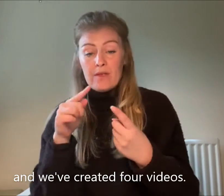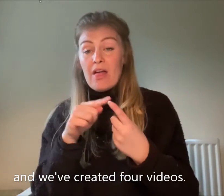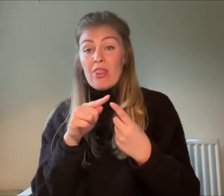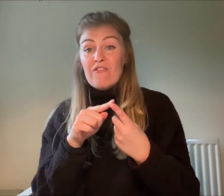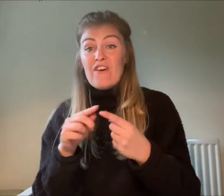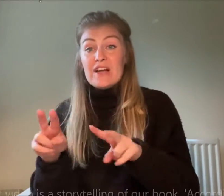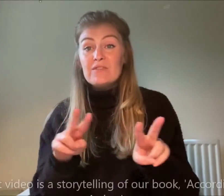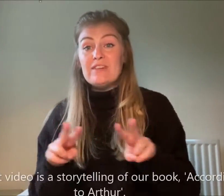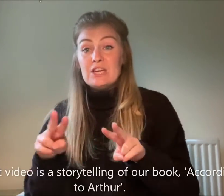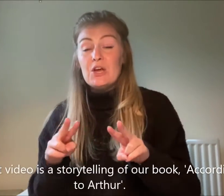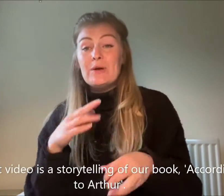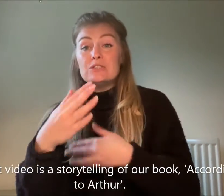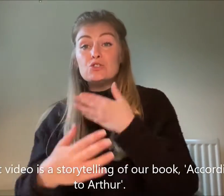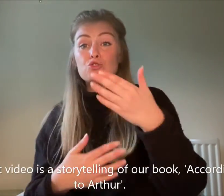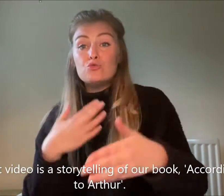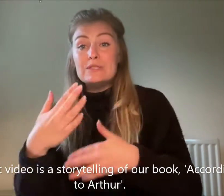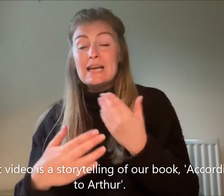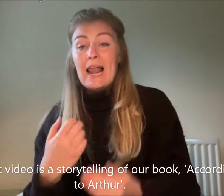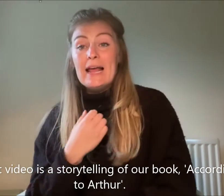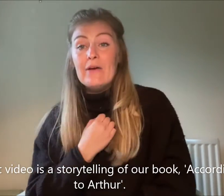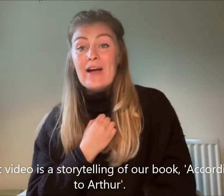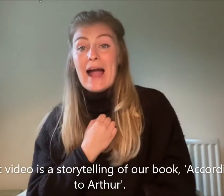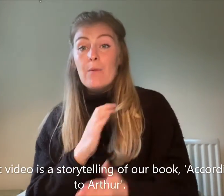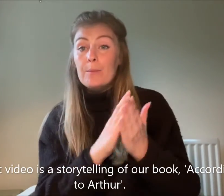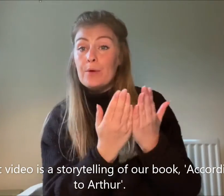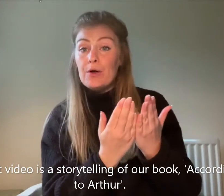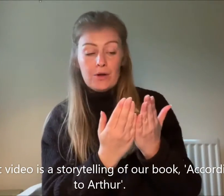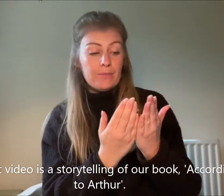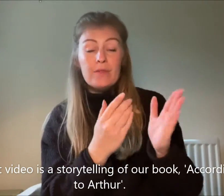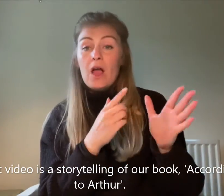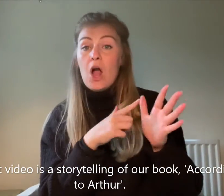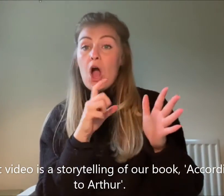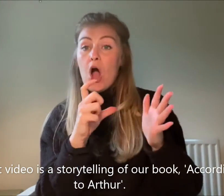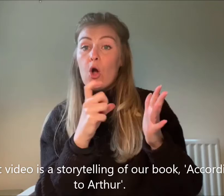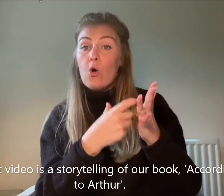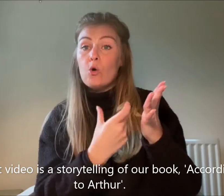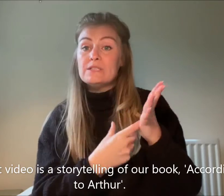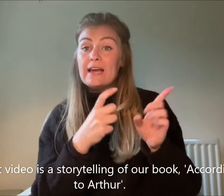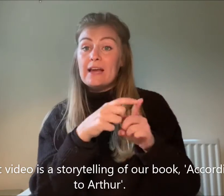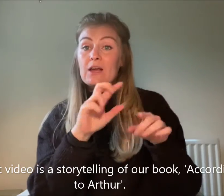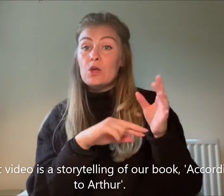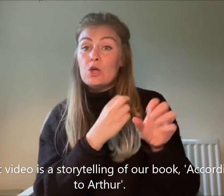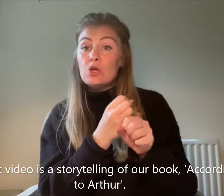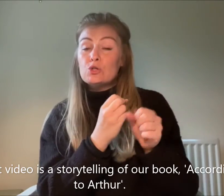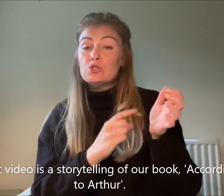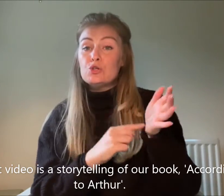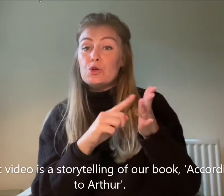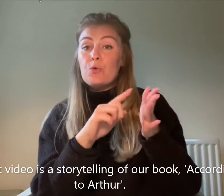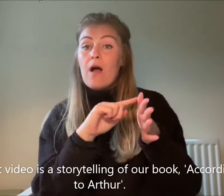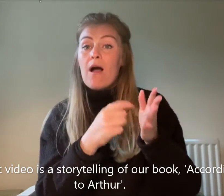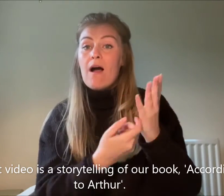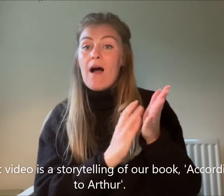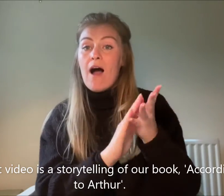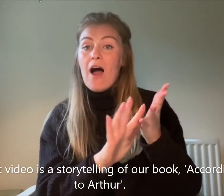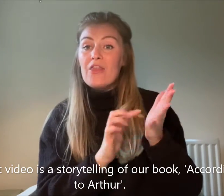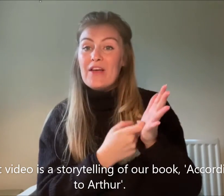The first video is a storytelling of our book, According to Arthur.